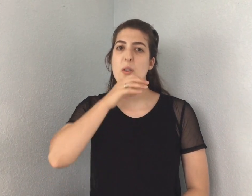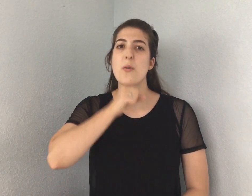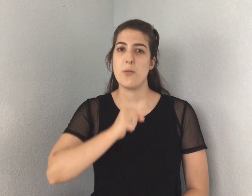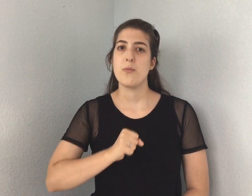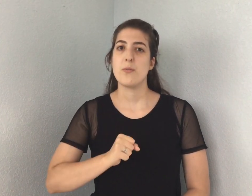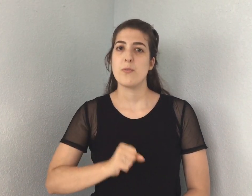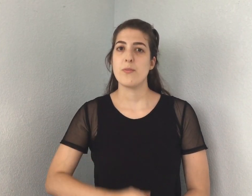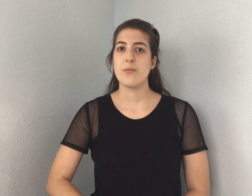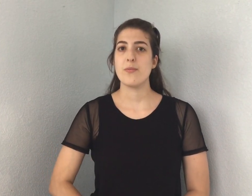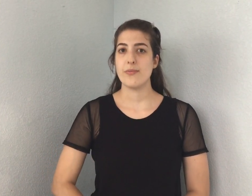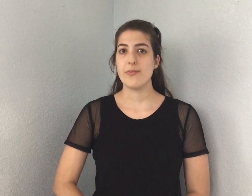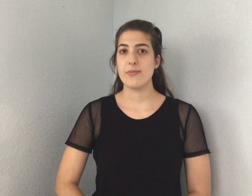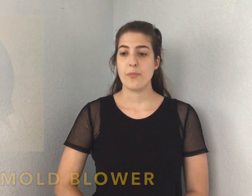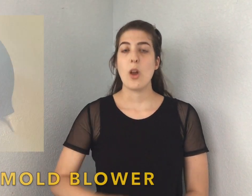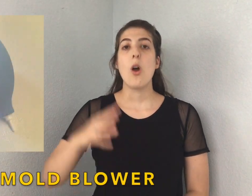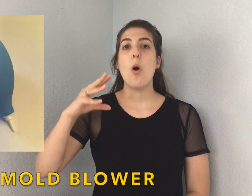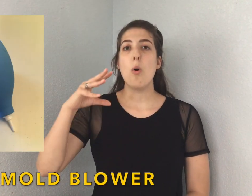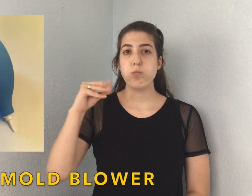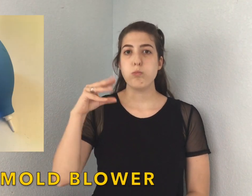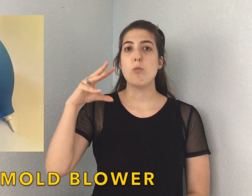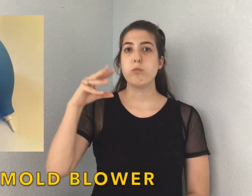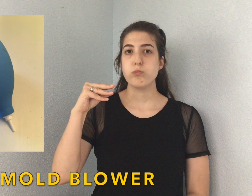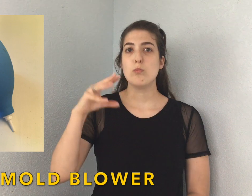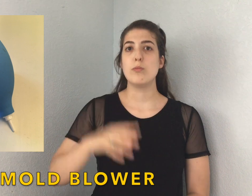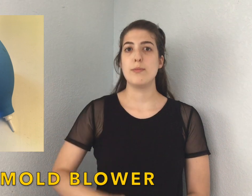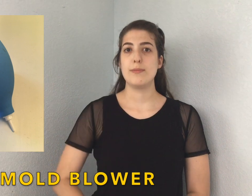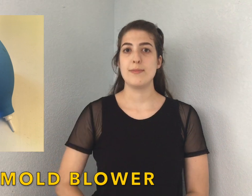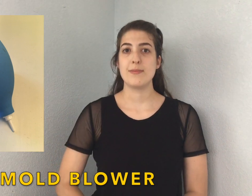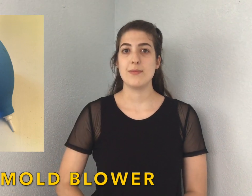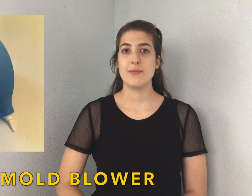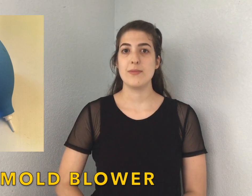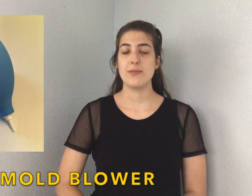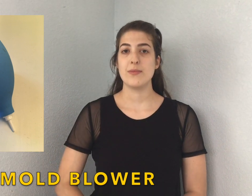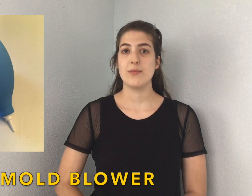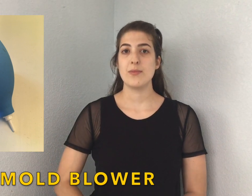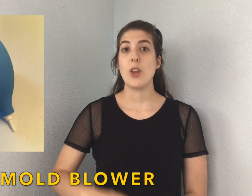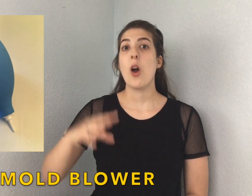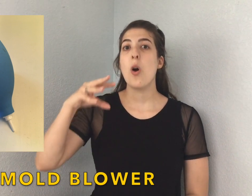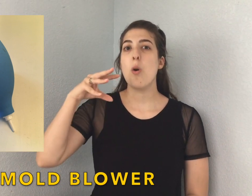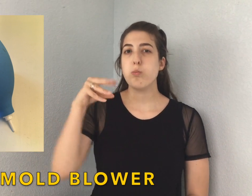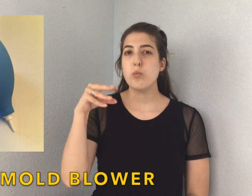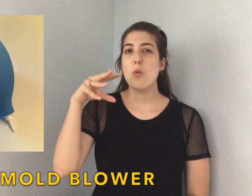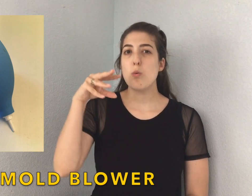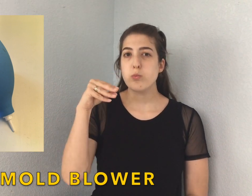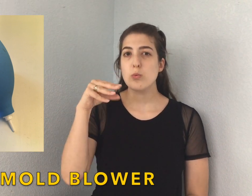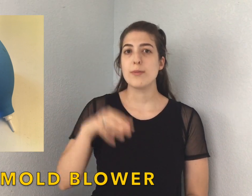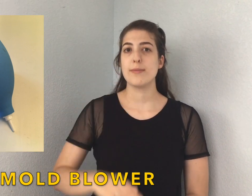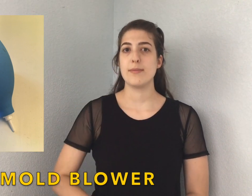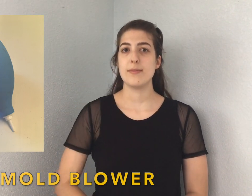Old. Ear mold blower. Ear mold blower.